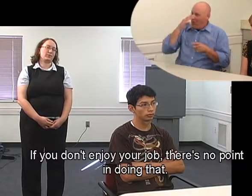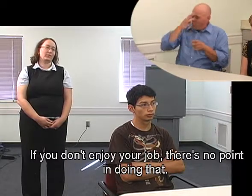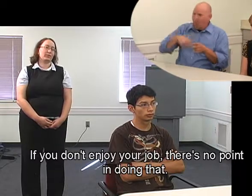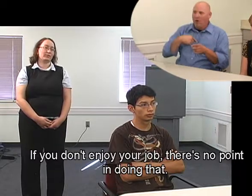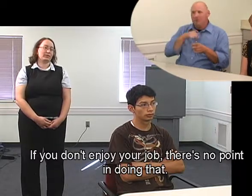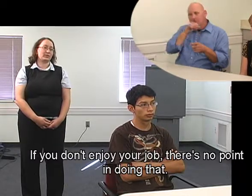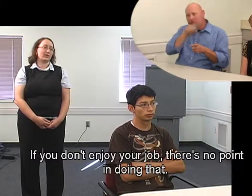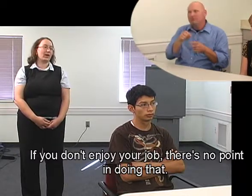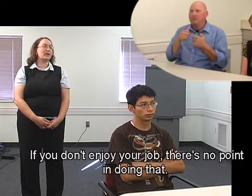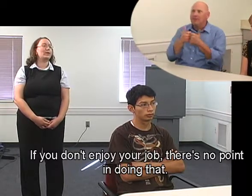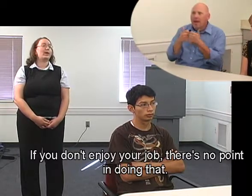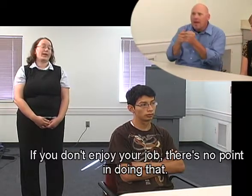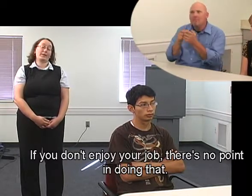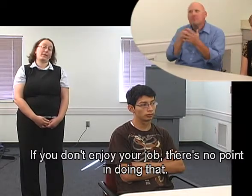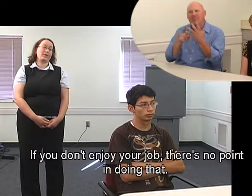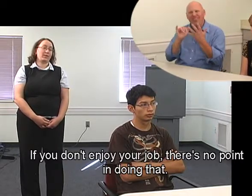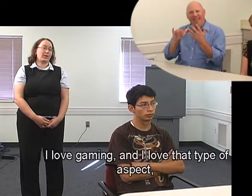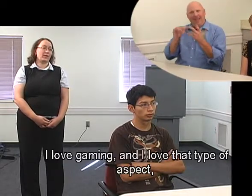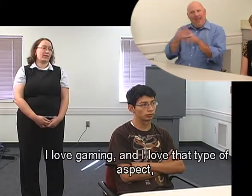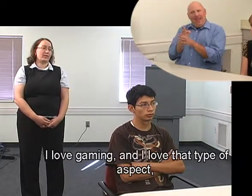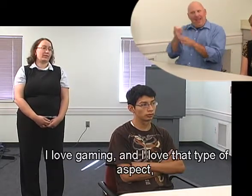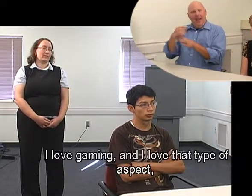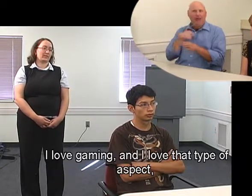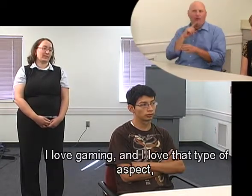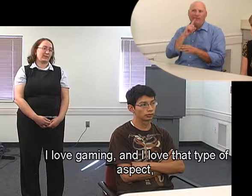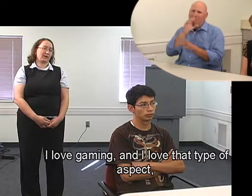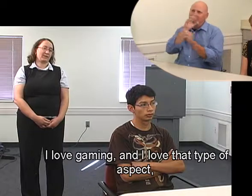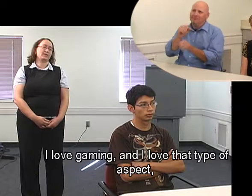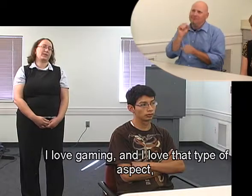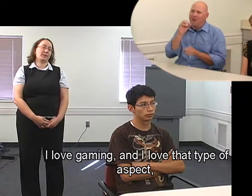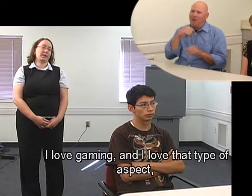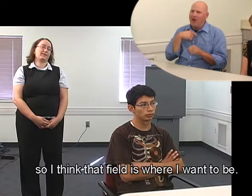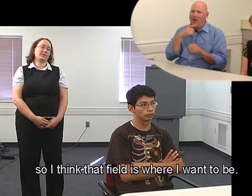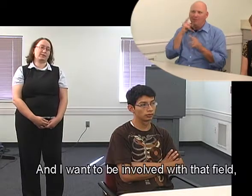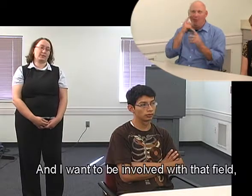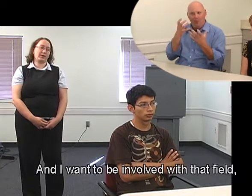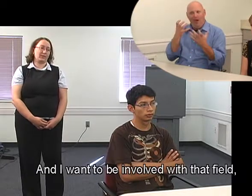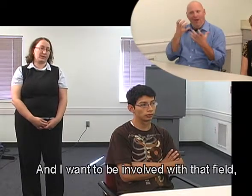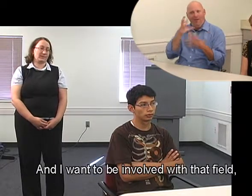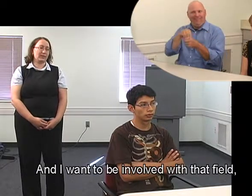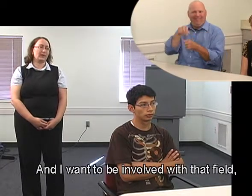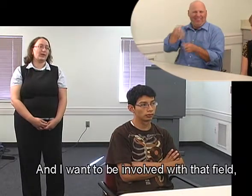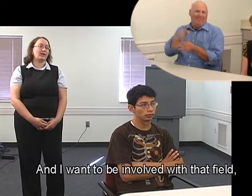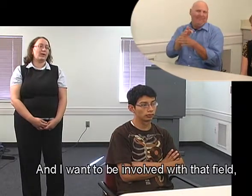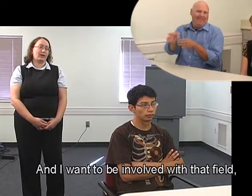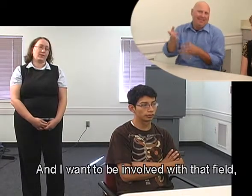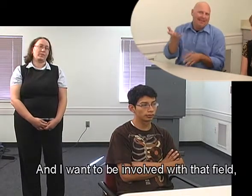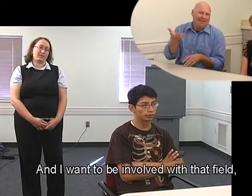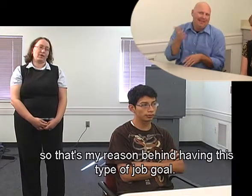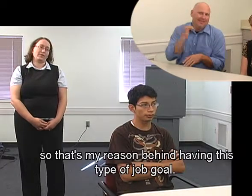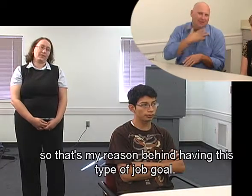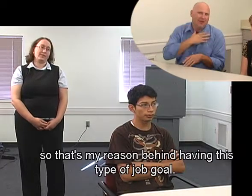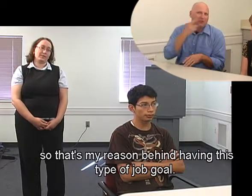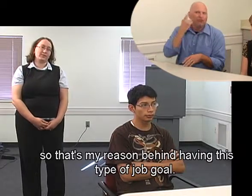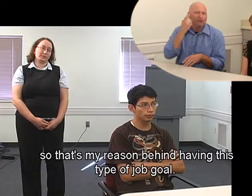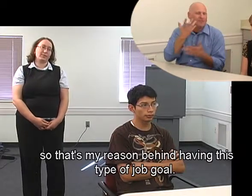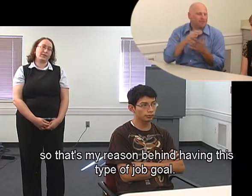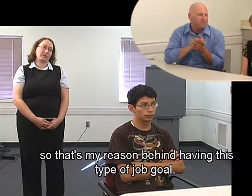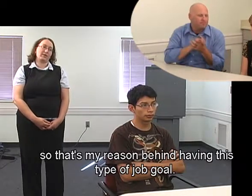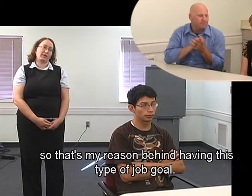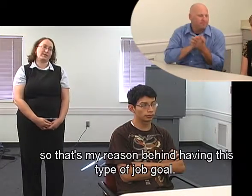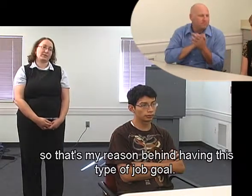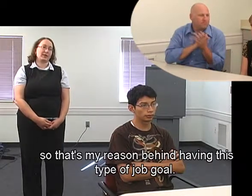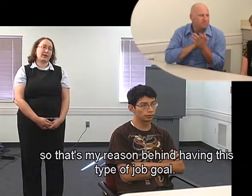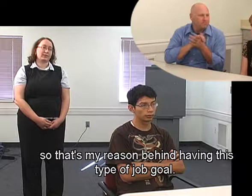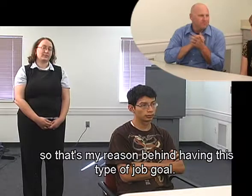there's no point in really doing that and I love gaming and I love that type of aspect so I think that field is where I want to be and I want to be involved with that field so